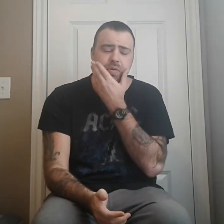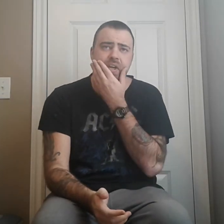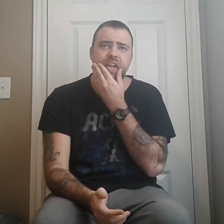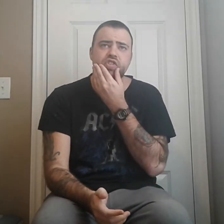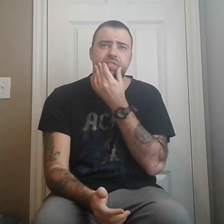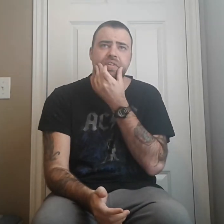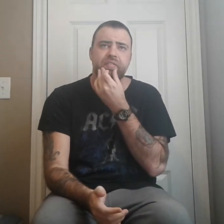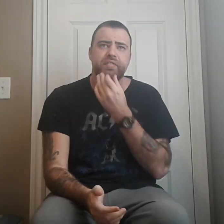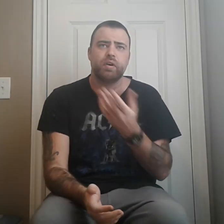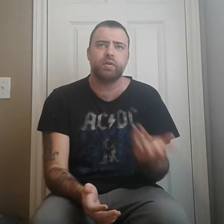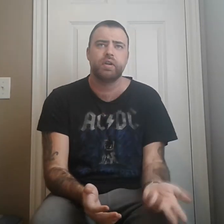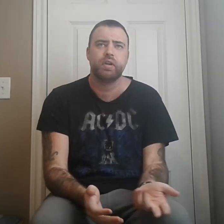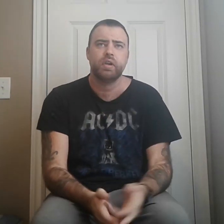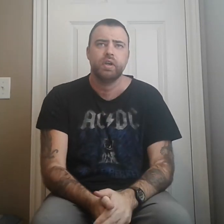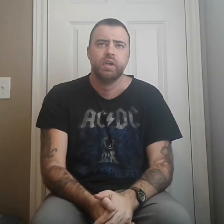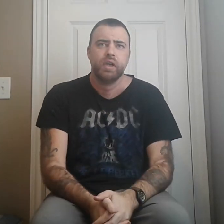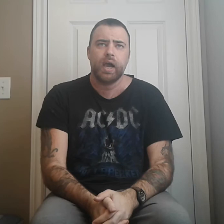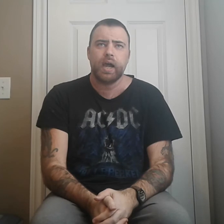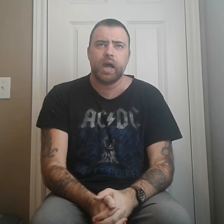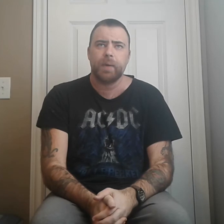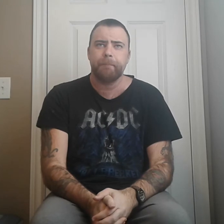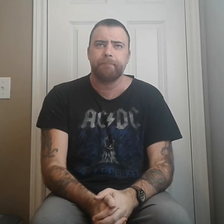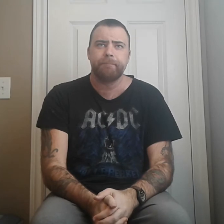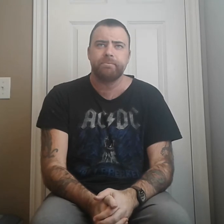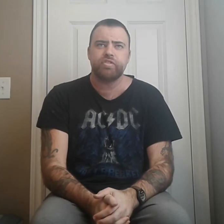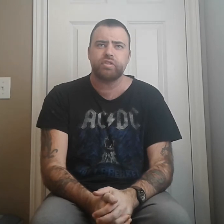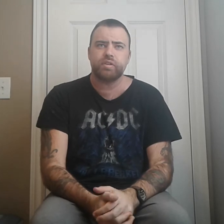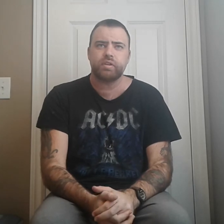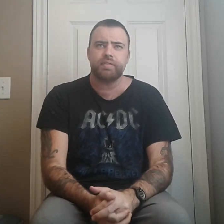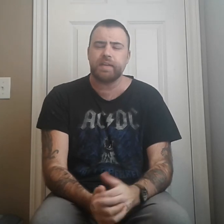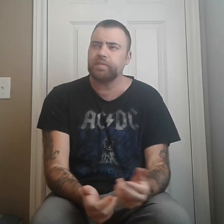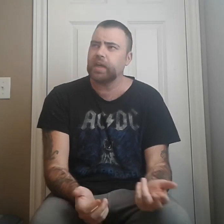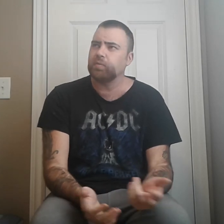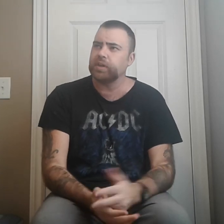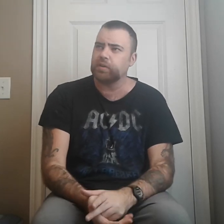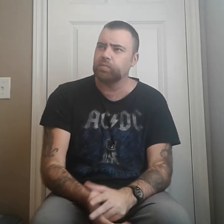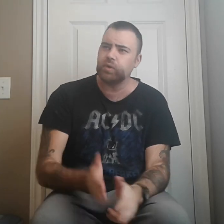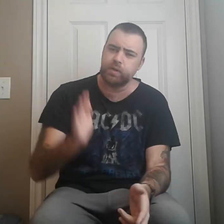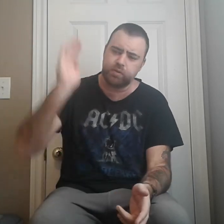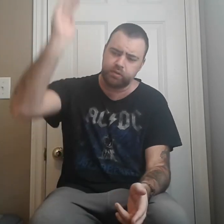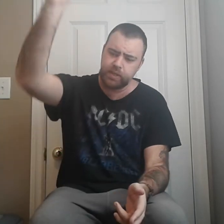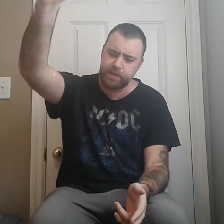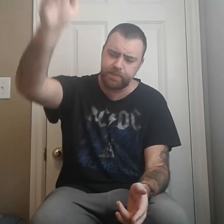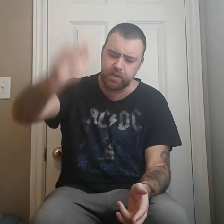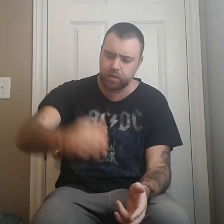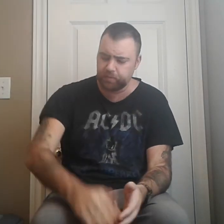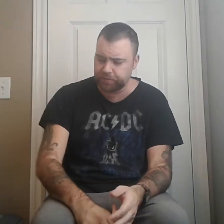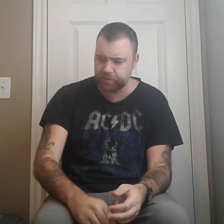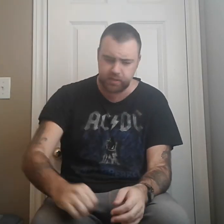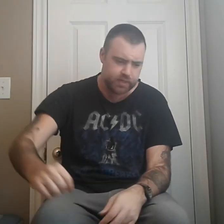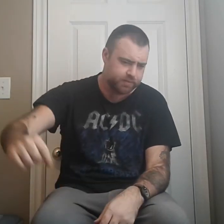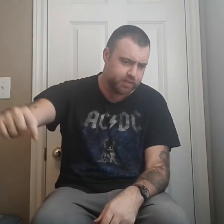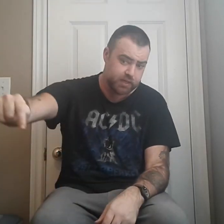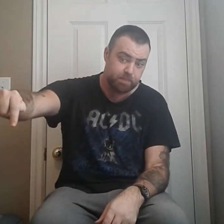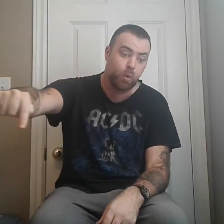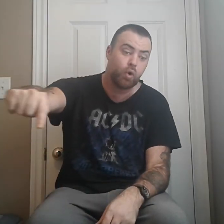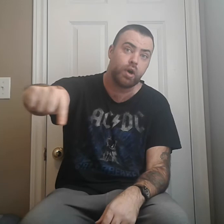quite interesting. So, um, because after that when they, when they were leaving, all of a sudden they've seen more,